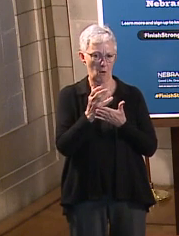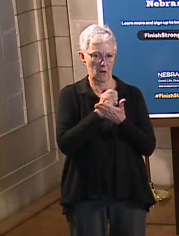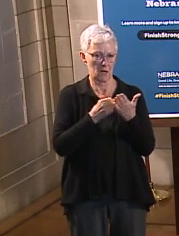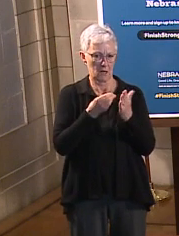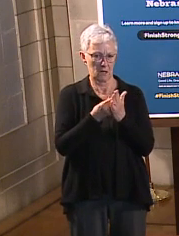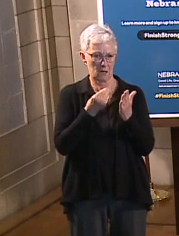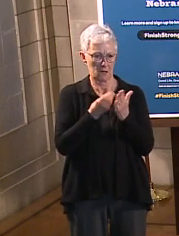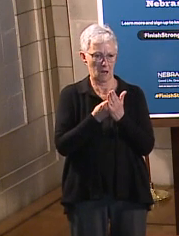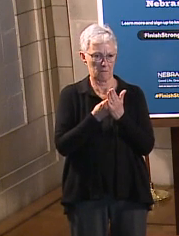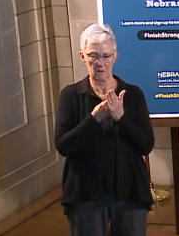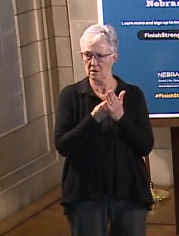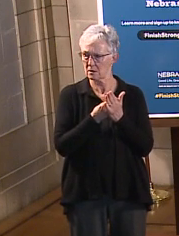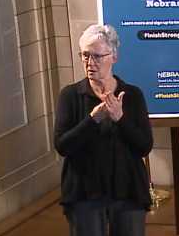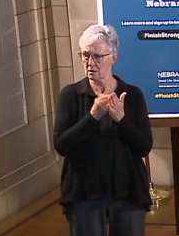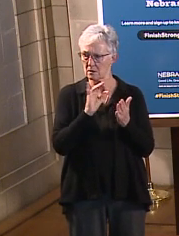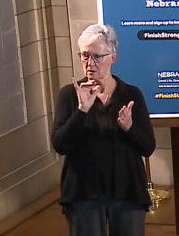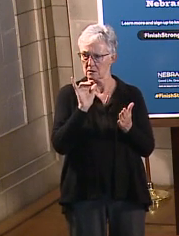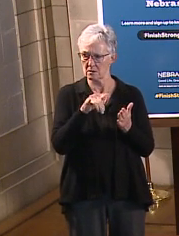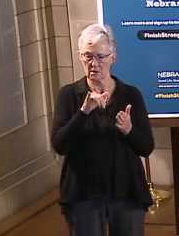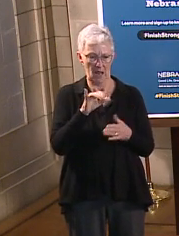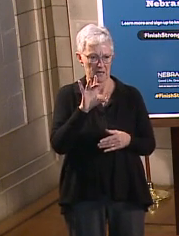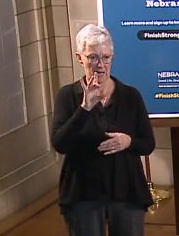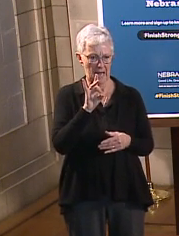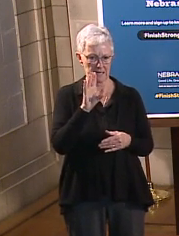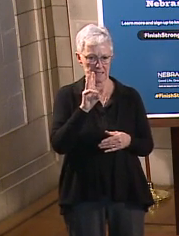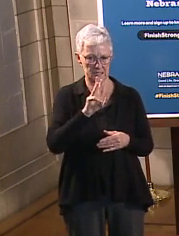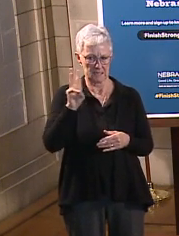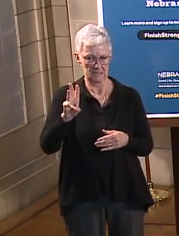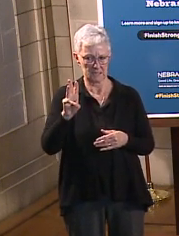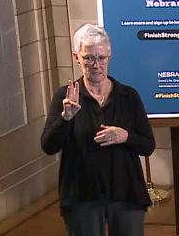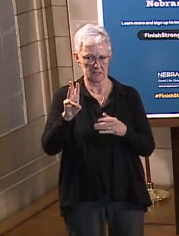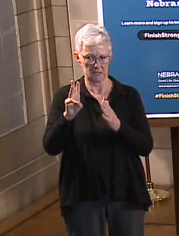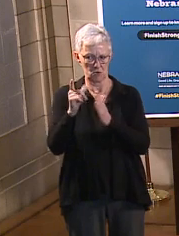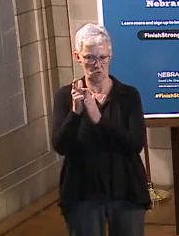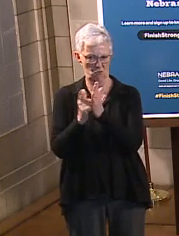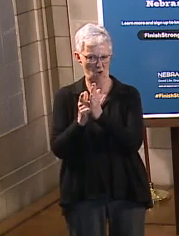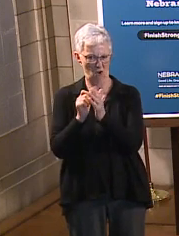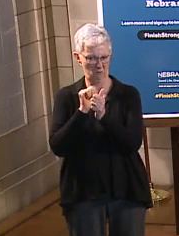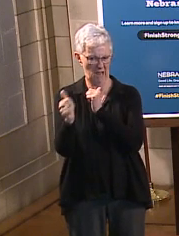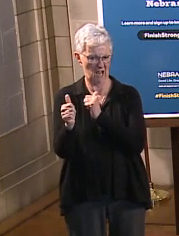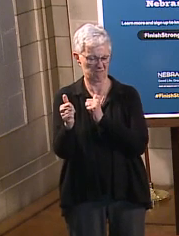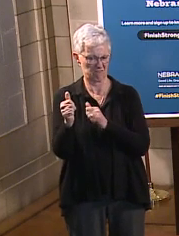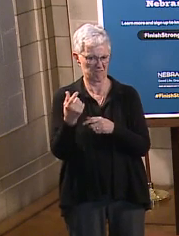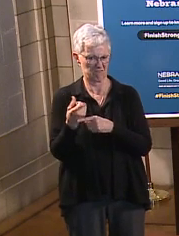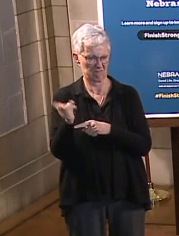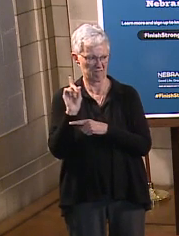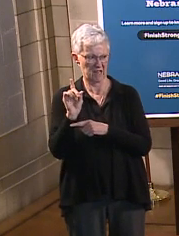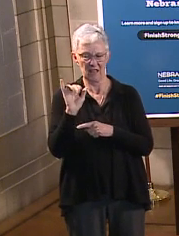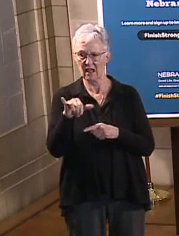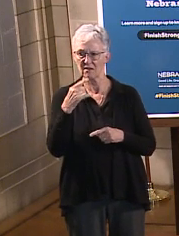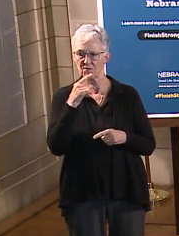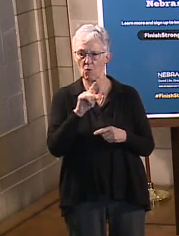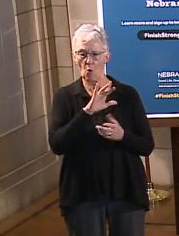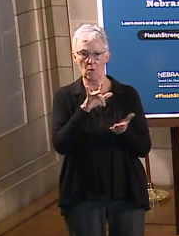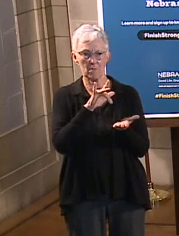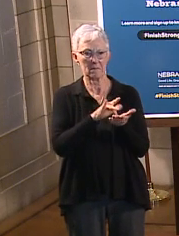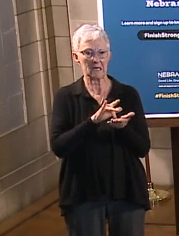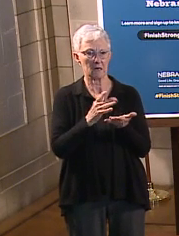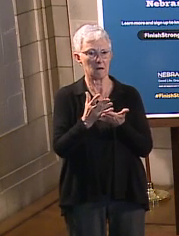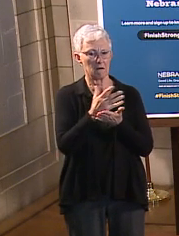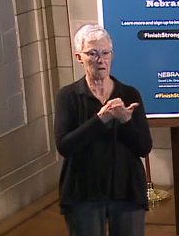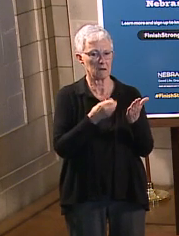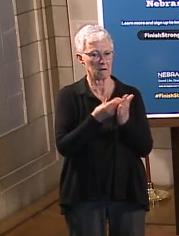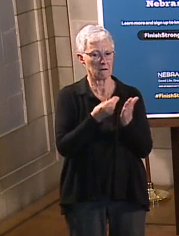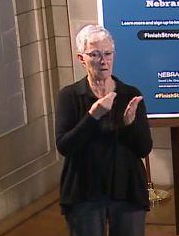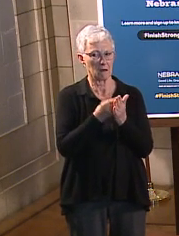Was that last year? Yeah, 866, which is our middle-income workforce housing. So the state has continued to invest